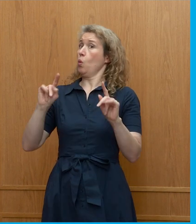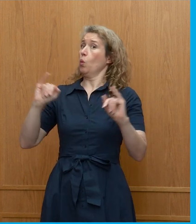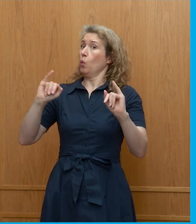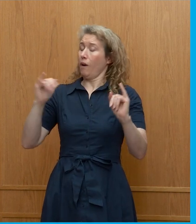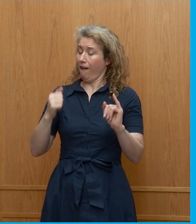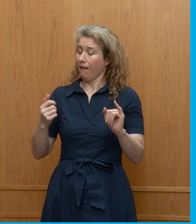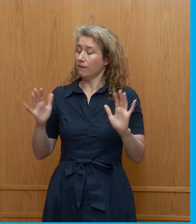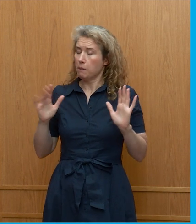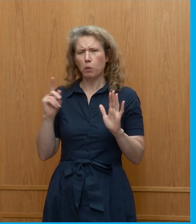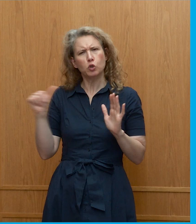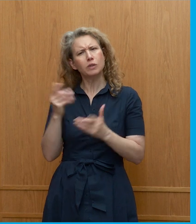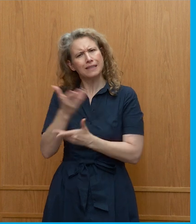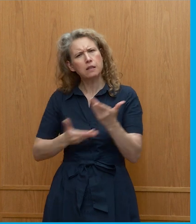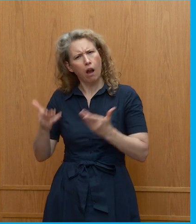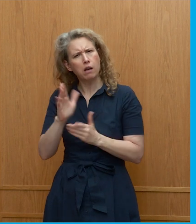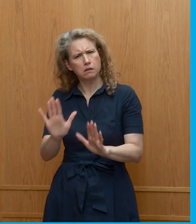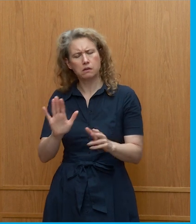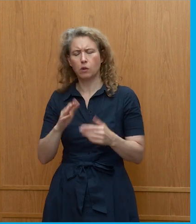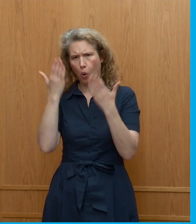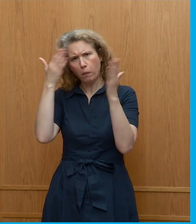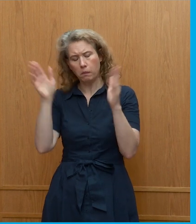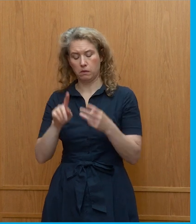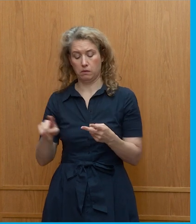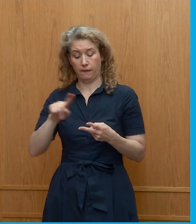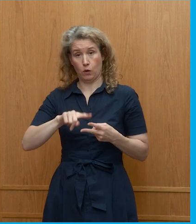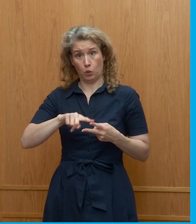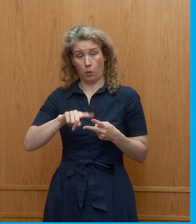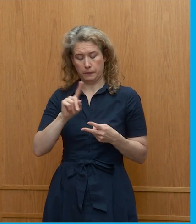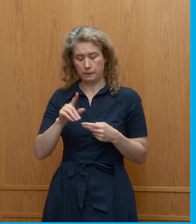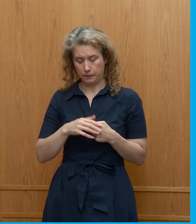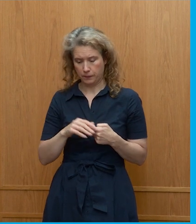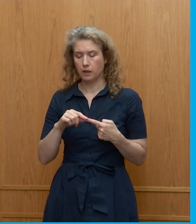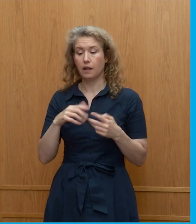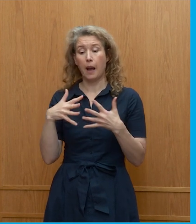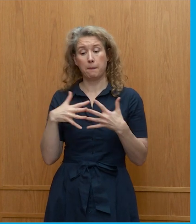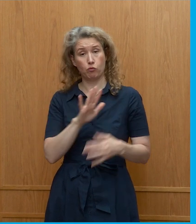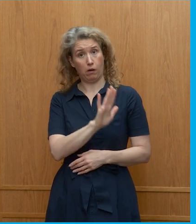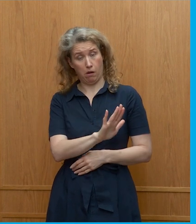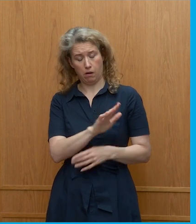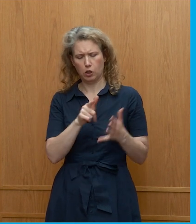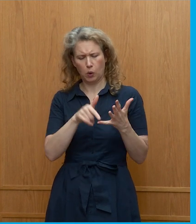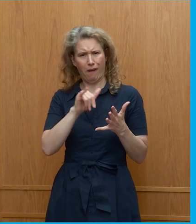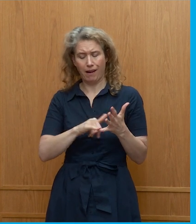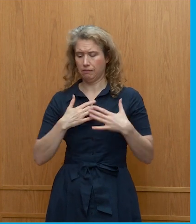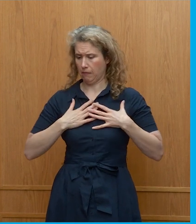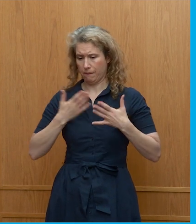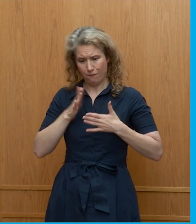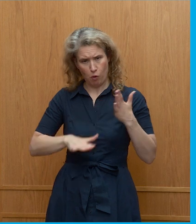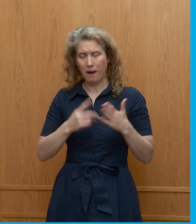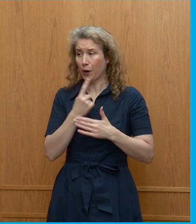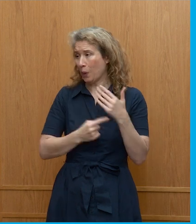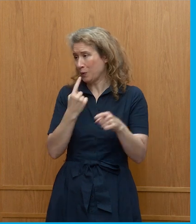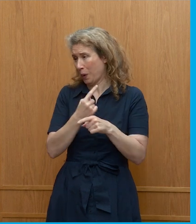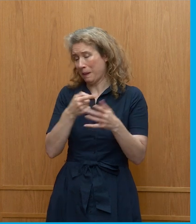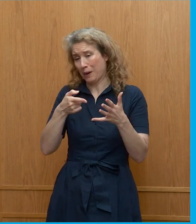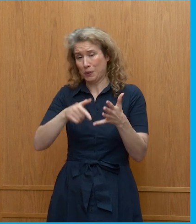have that discussion. So, the first is, you know, in the United States, that's where I'm from, so I can only speak